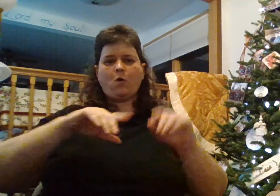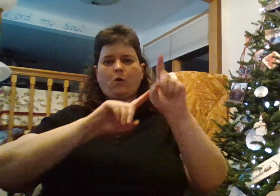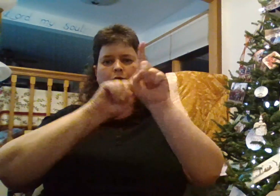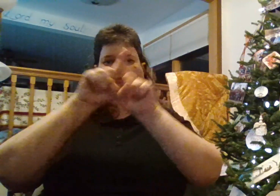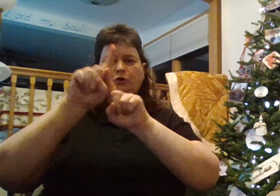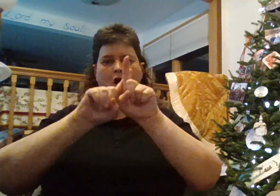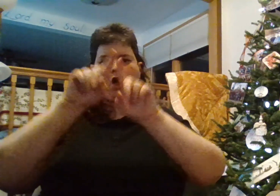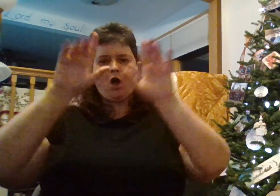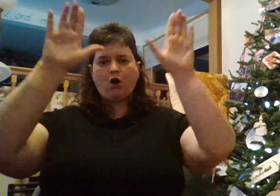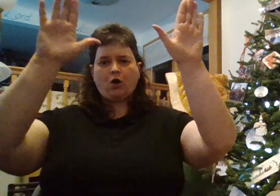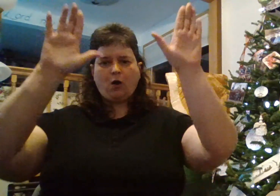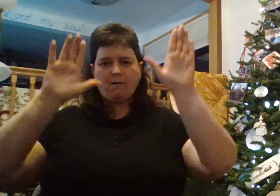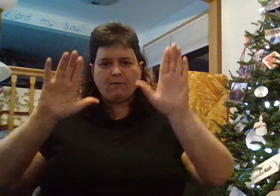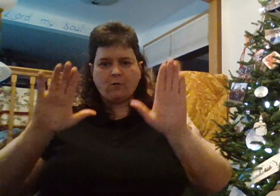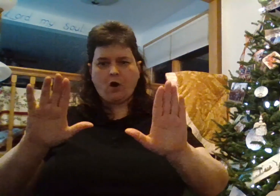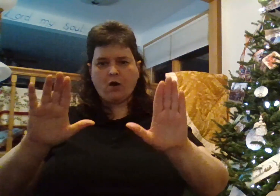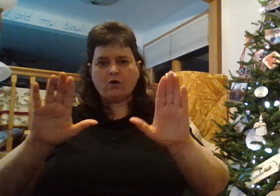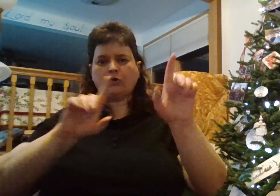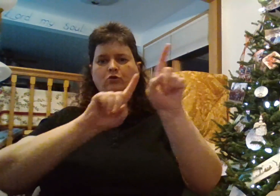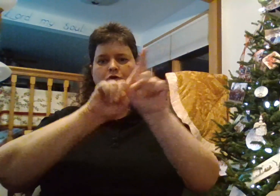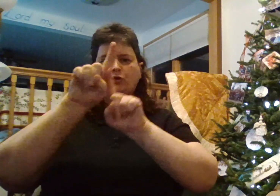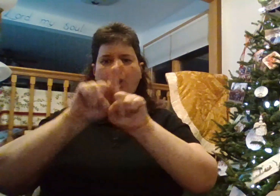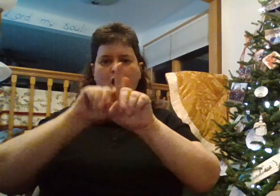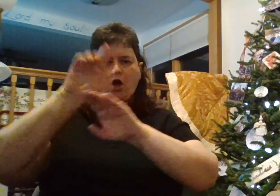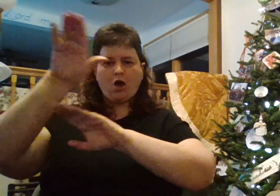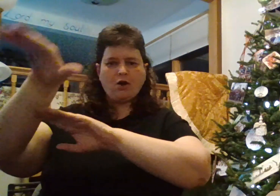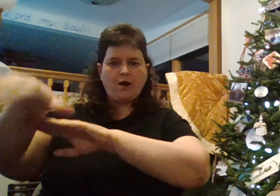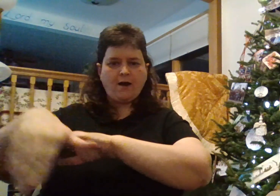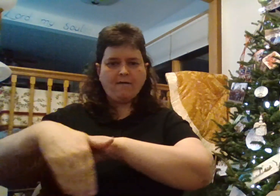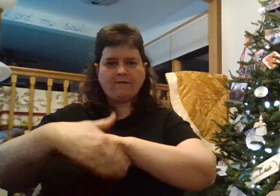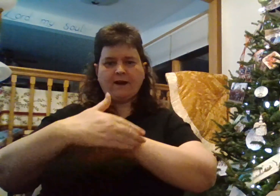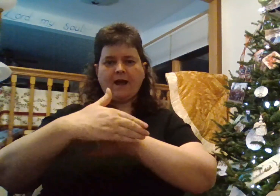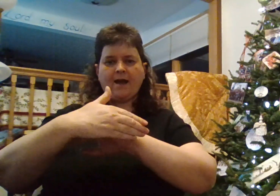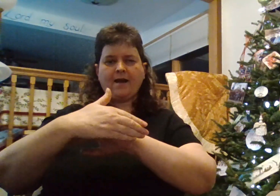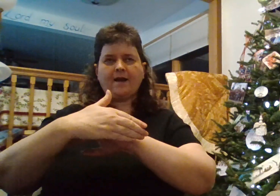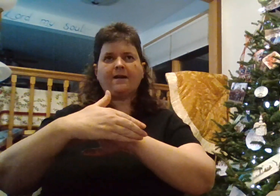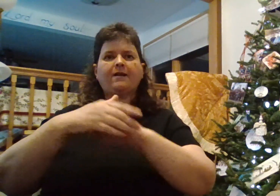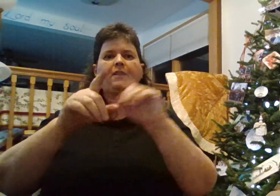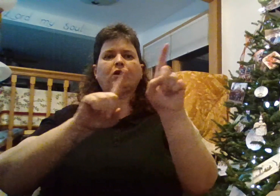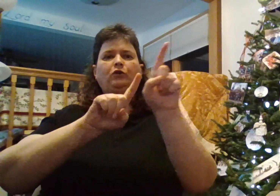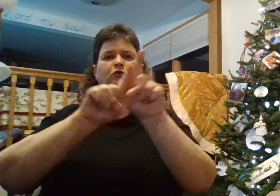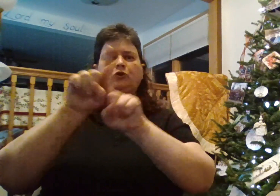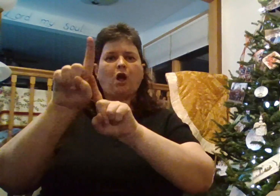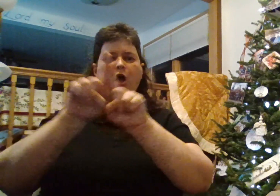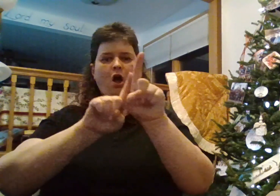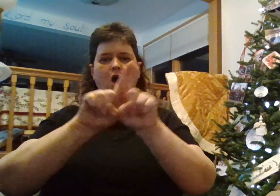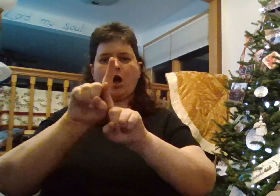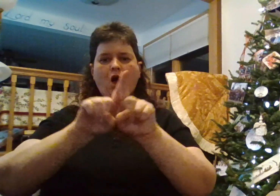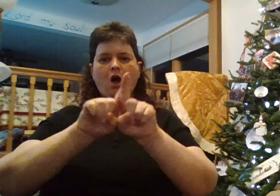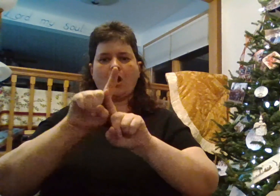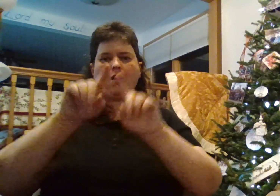oh, thou of wonder, thou of night,